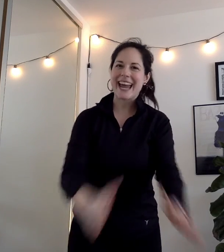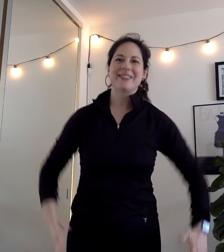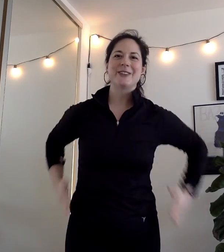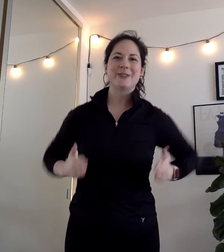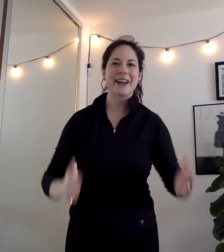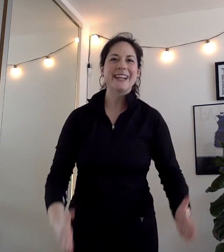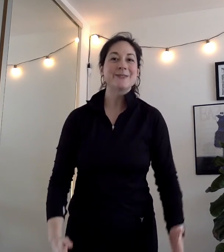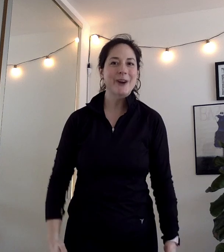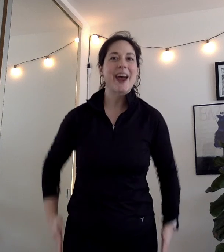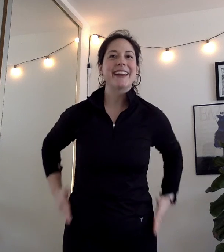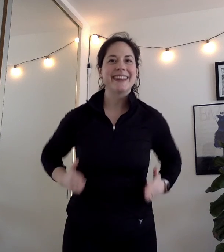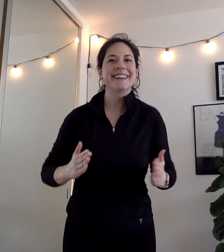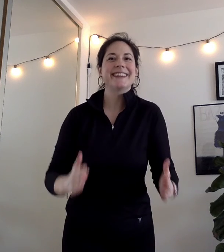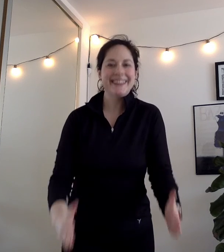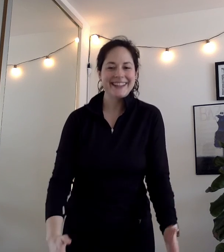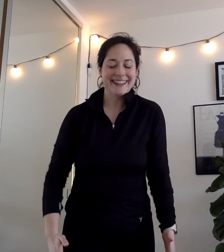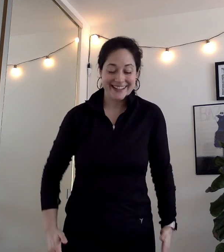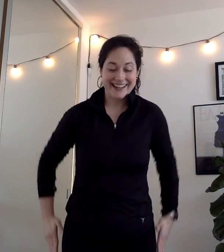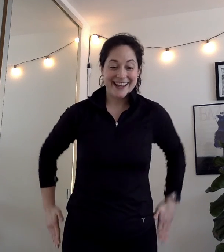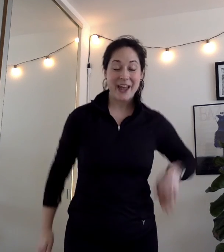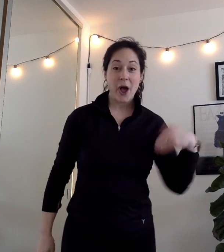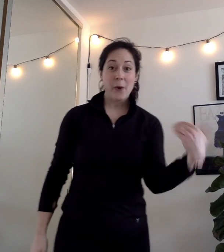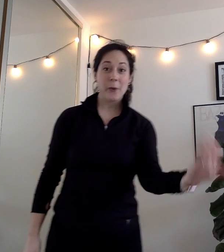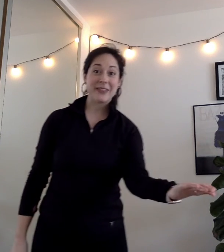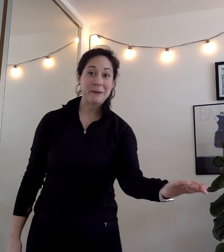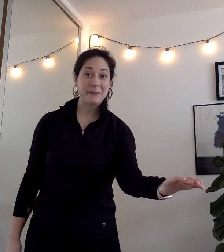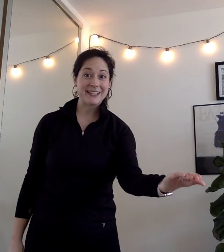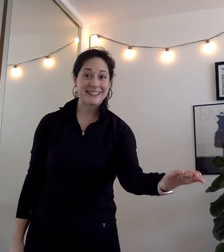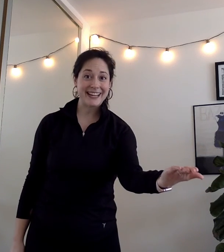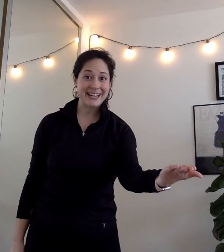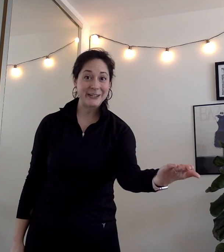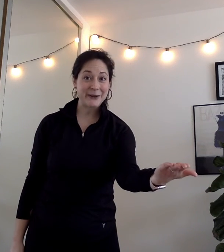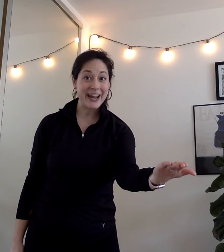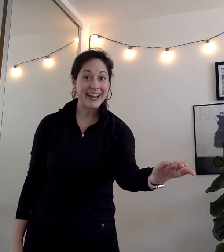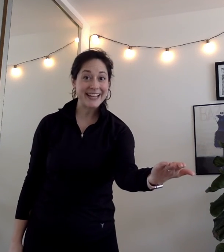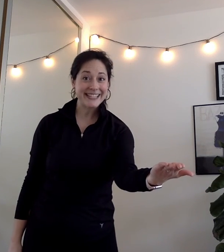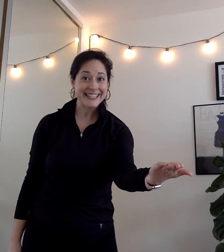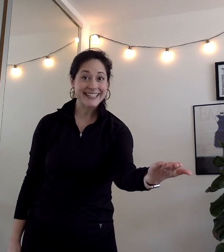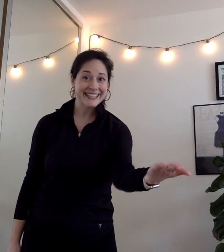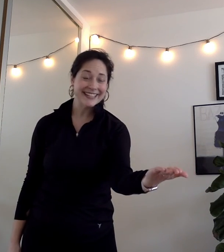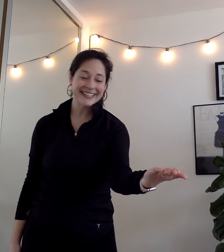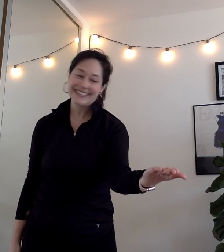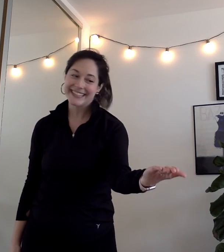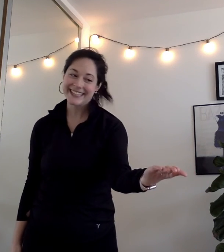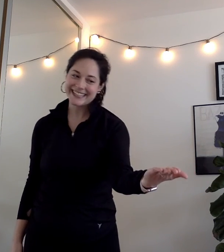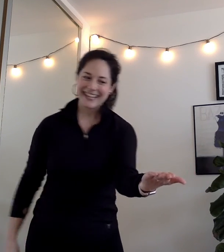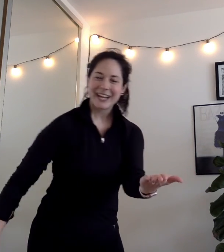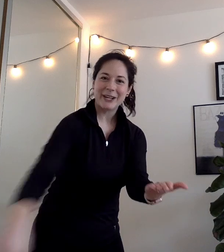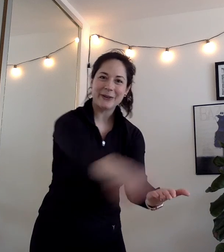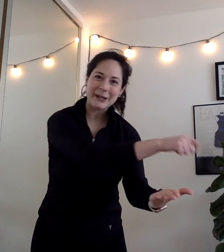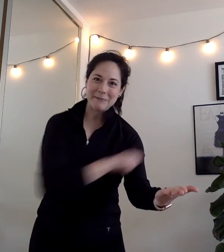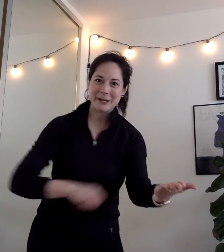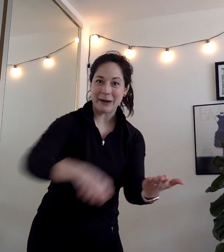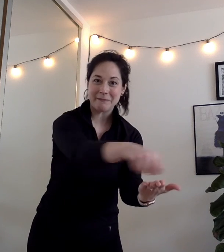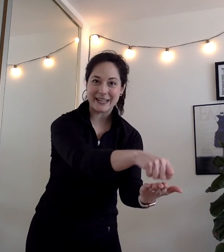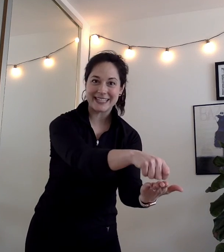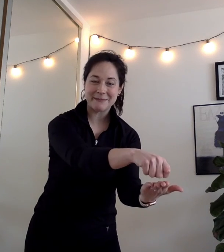at the train track with the pizza in your hands you can be my pizza